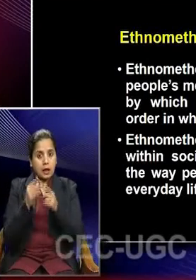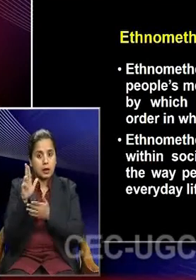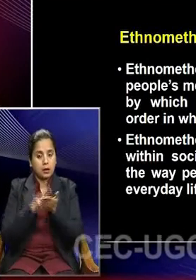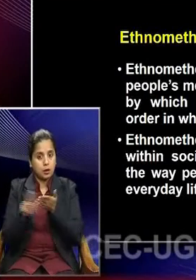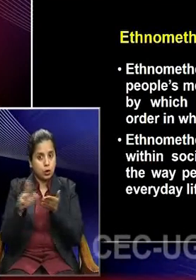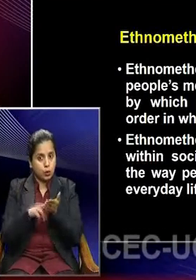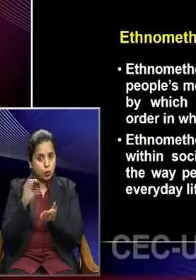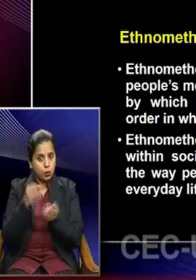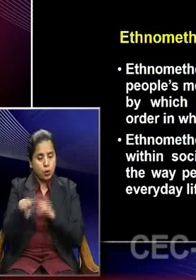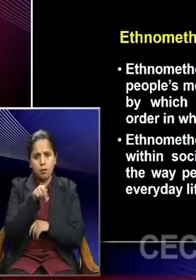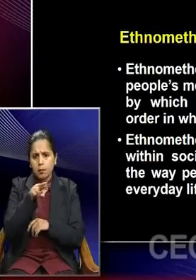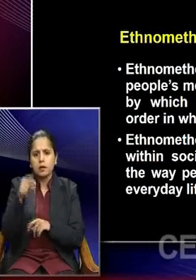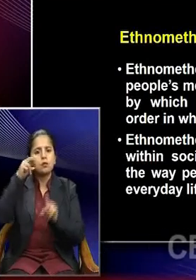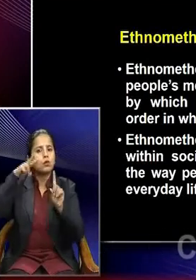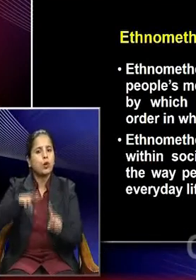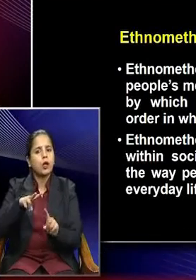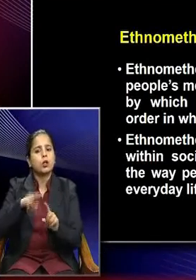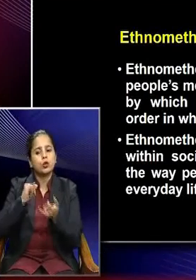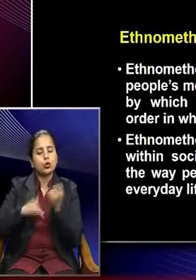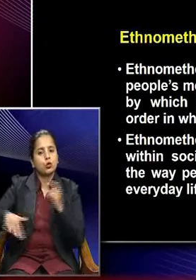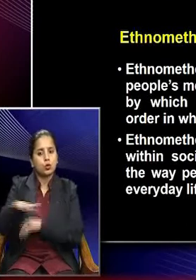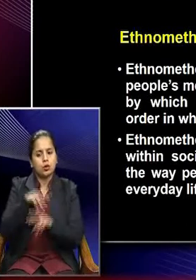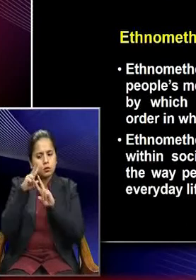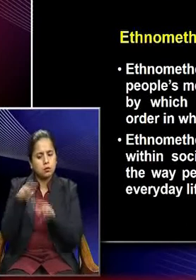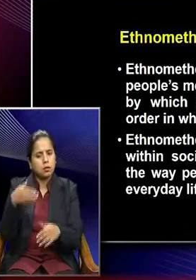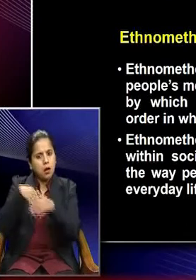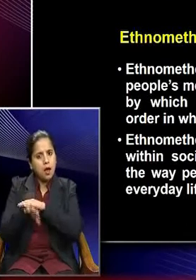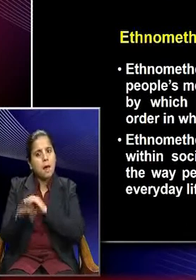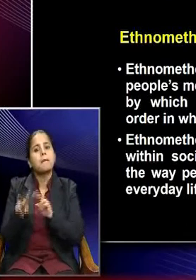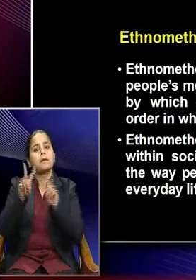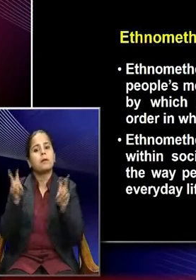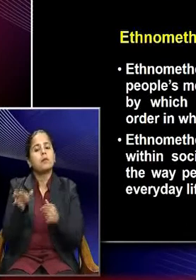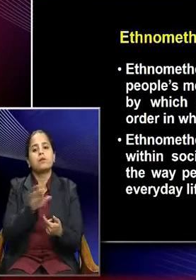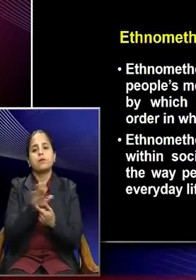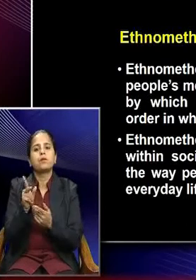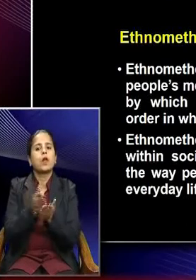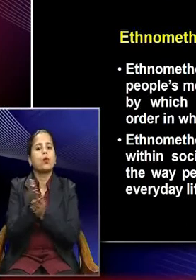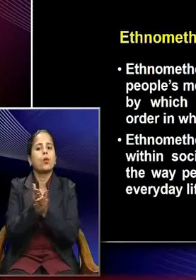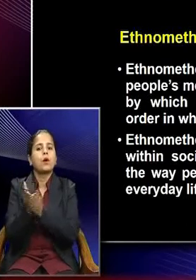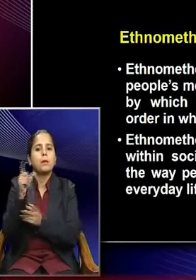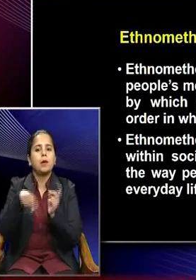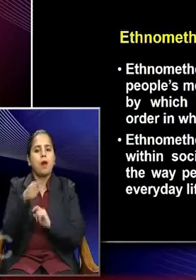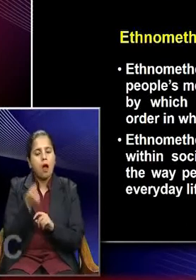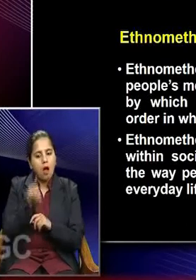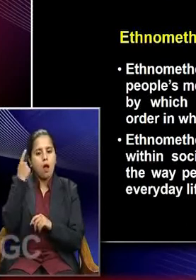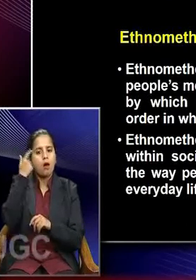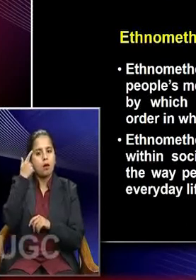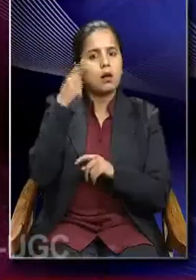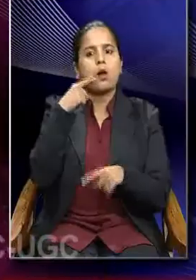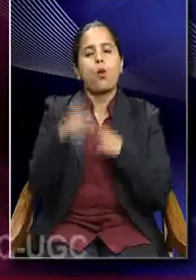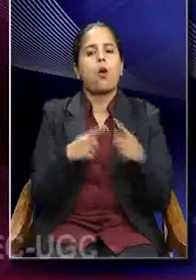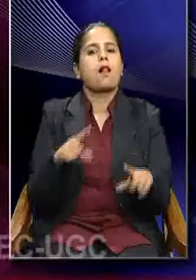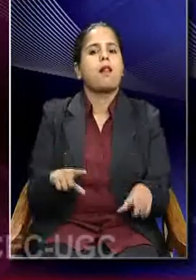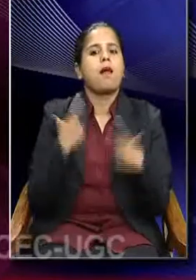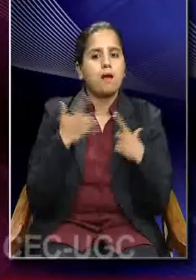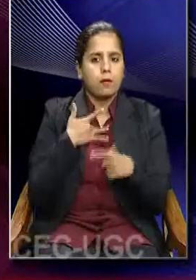a perspective within sociology which focuses on the way people make sense of their everyday life.